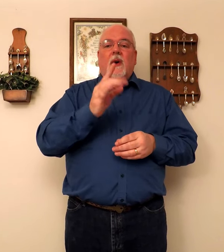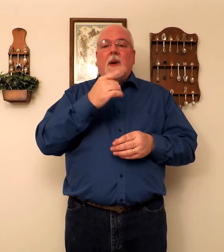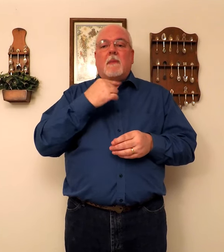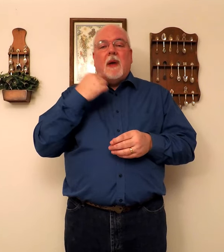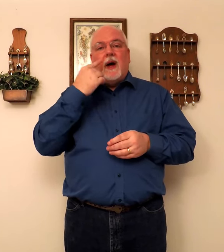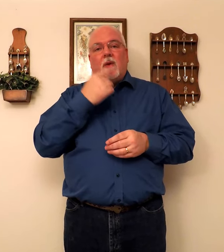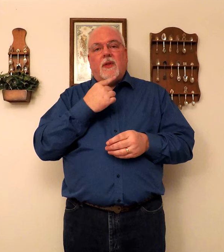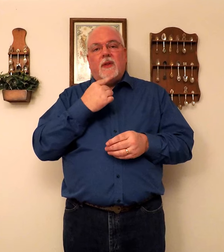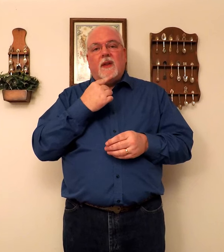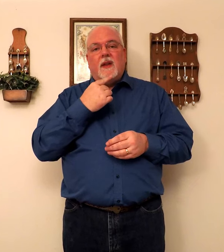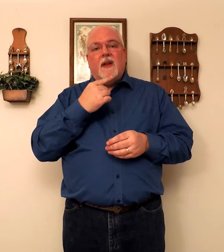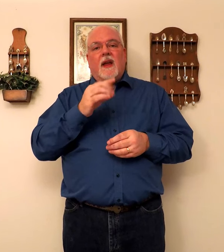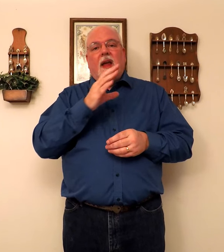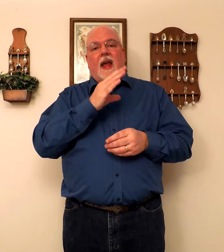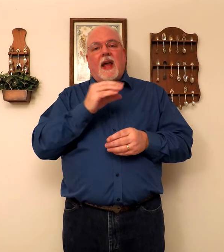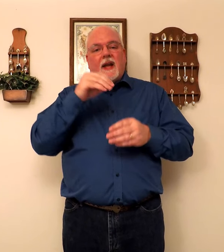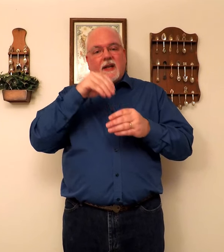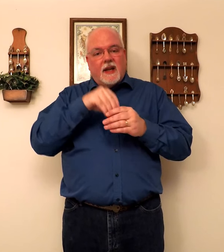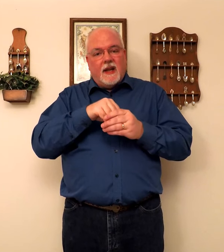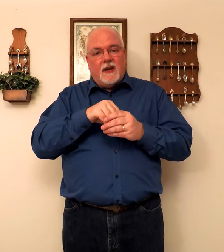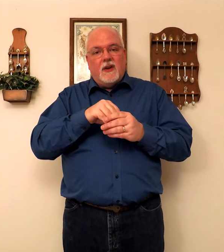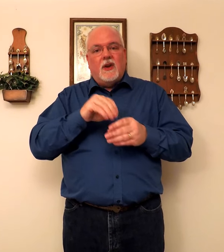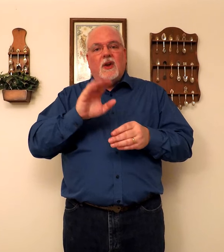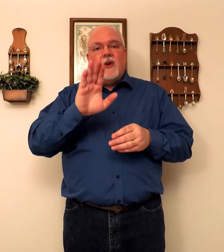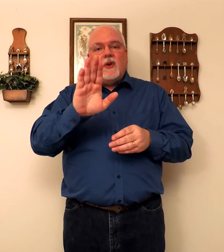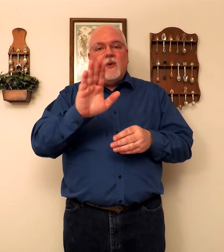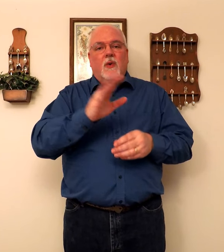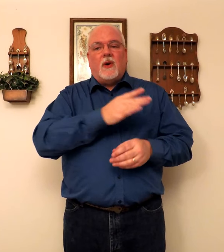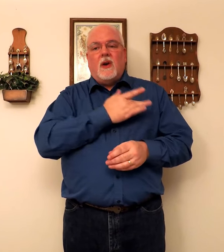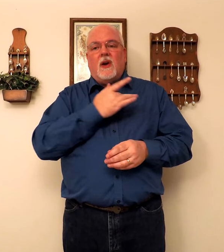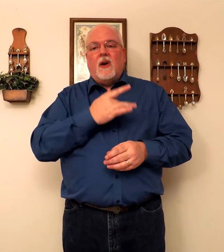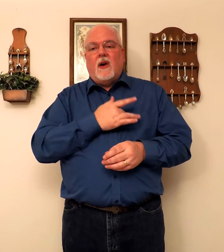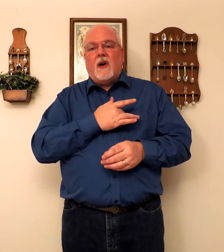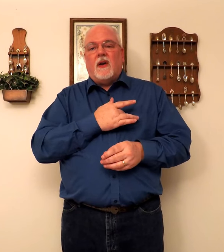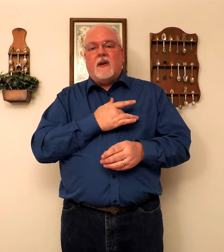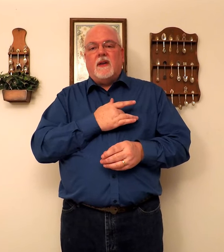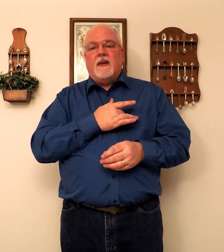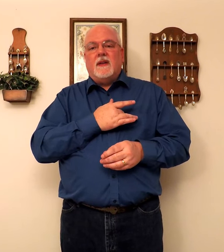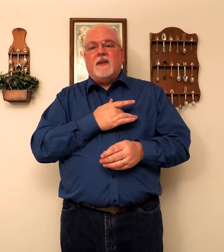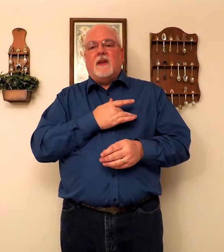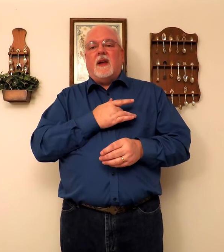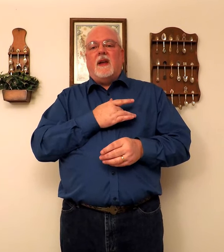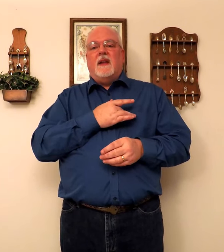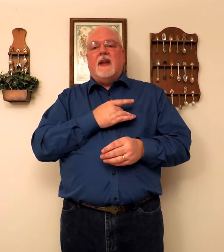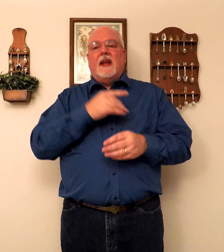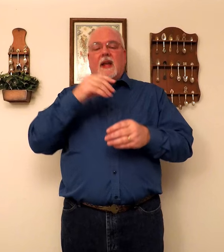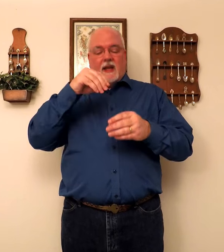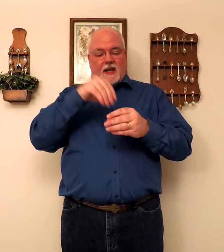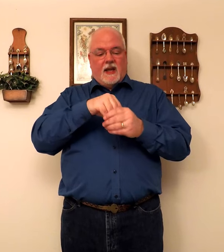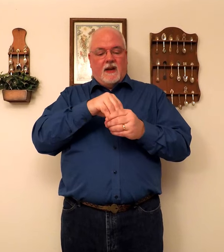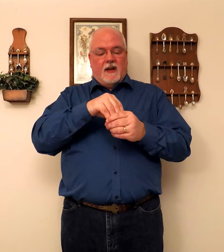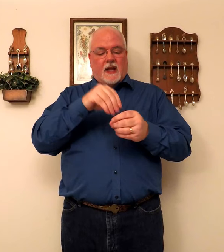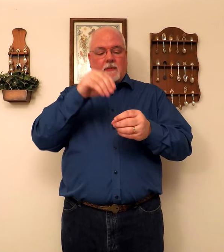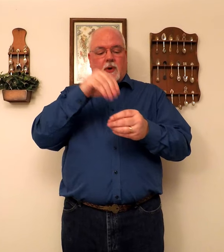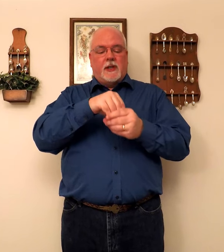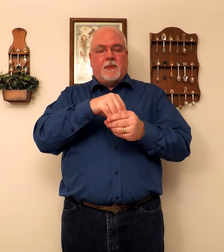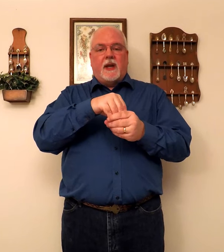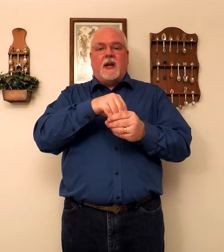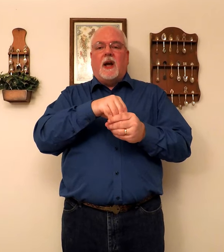mouth and in your heart. Okay? In is like putting something in a